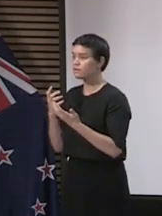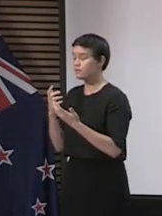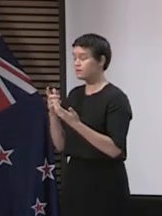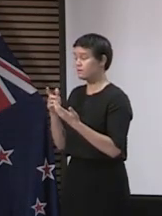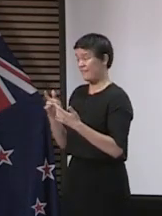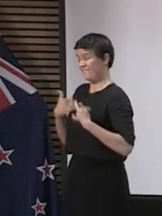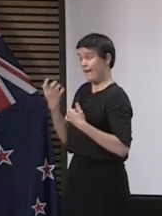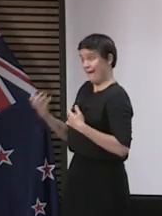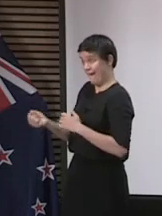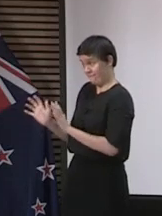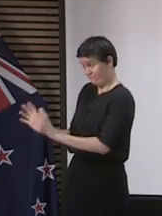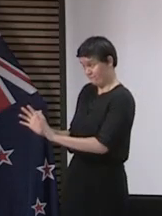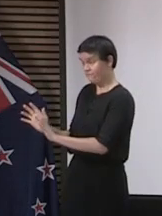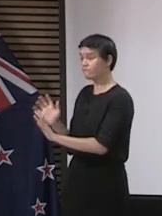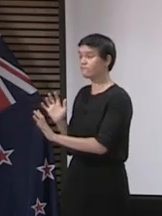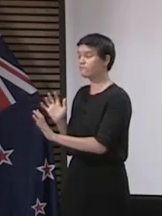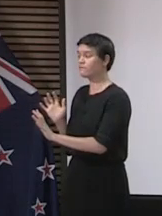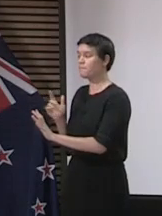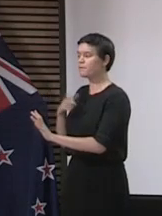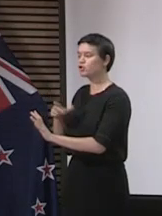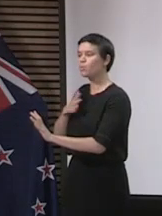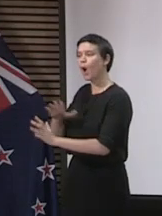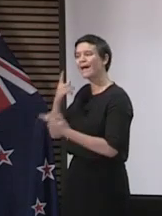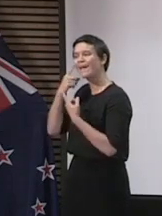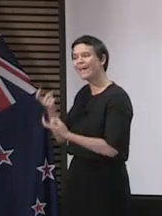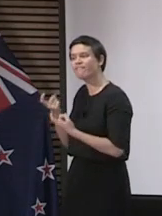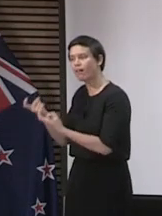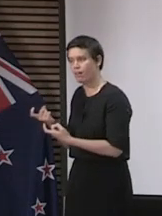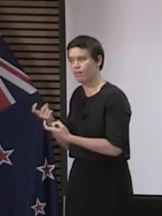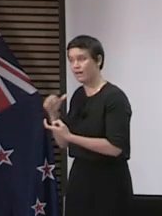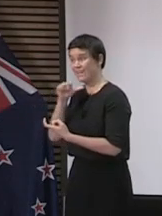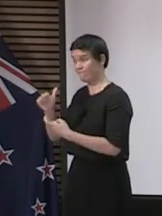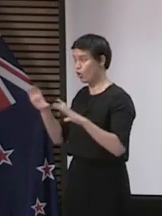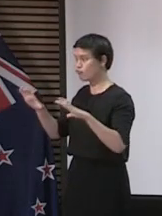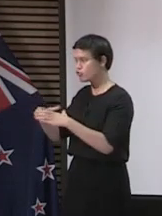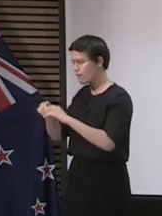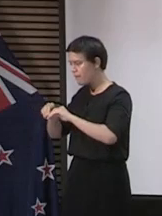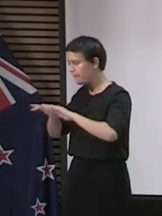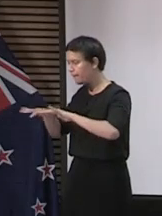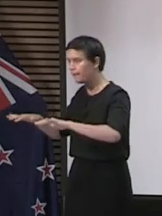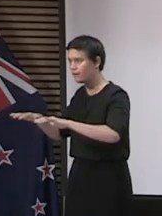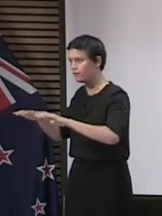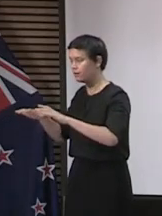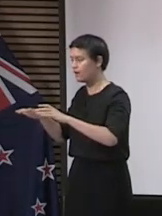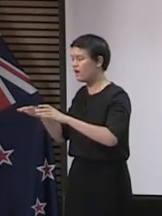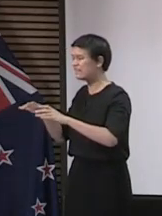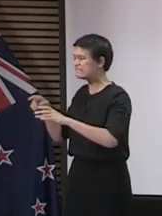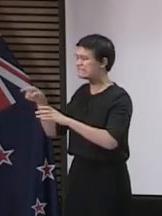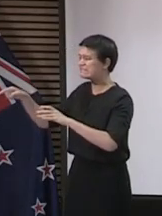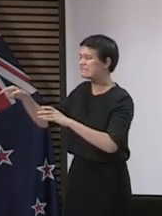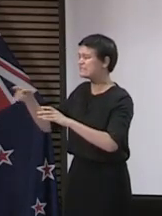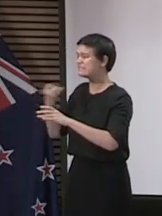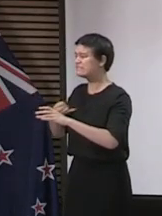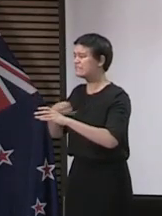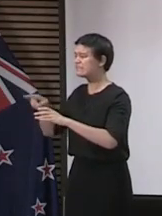as probable cases as part of a precautionary approach around clusters or existing cases, particularly over this last few weeks.